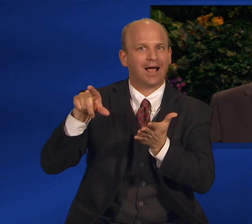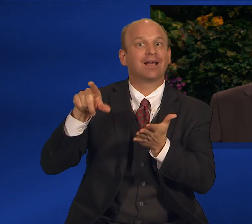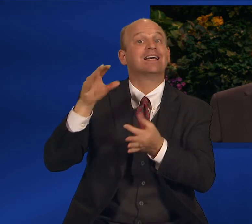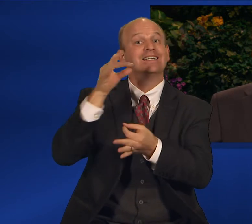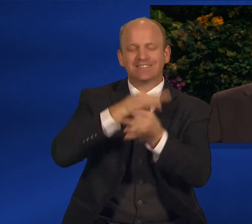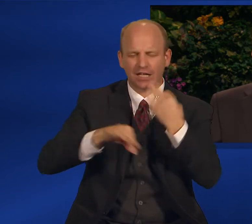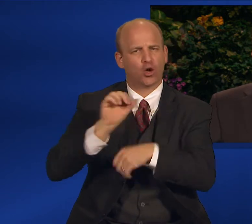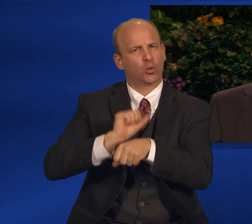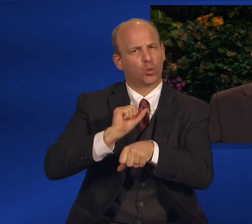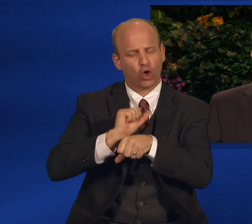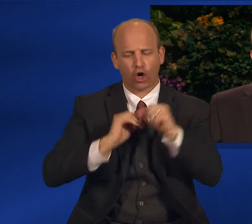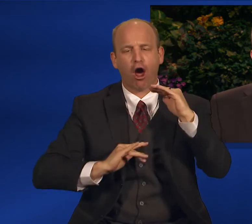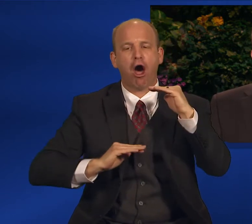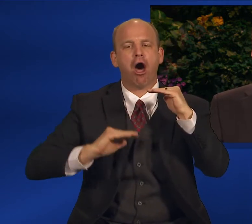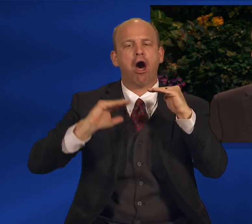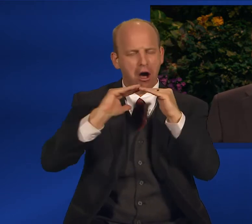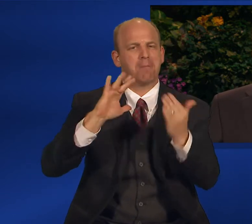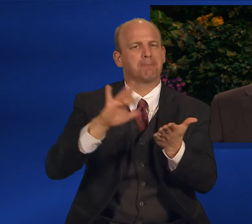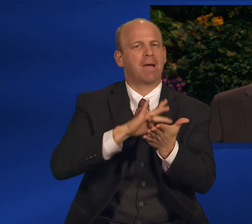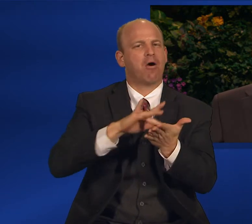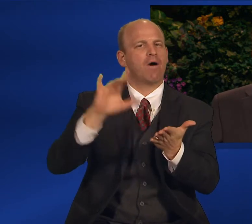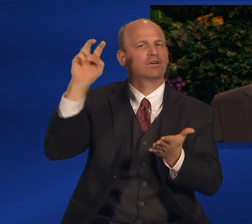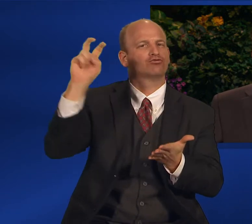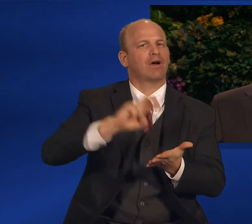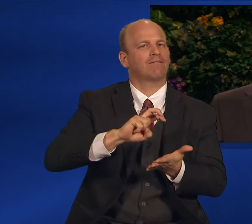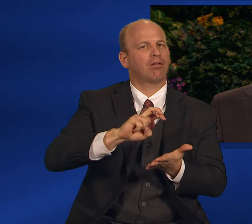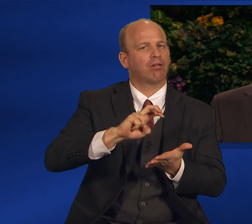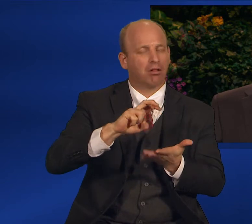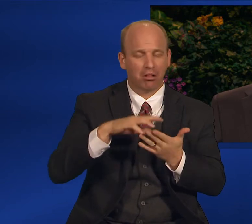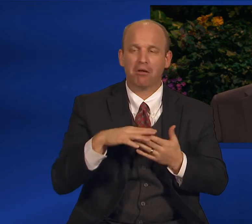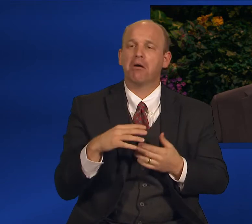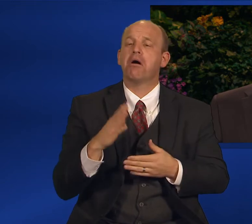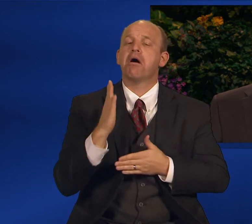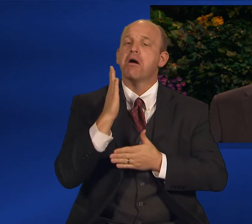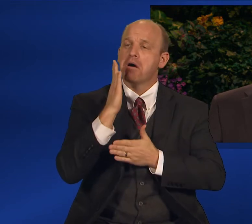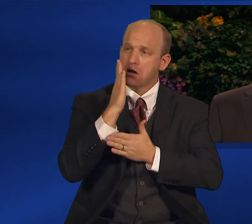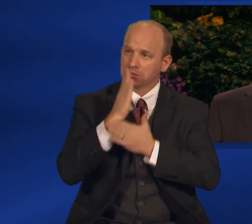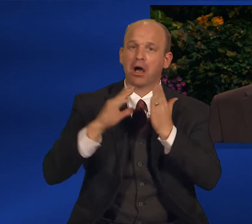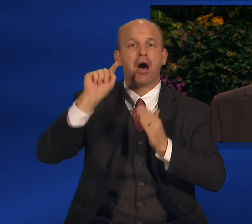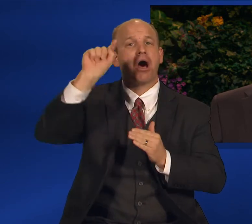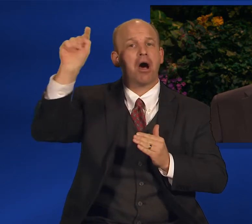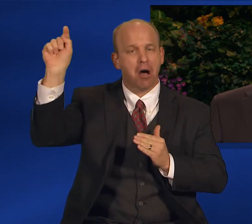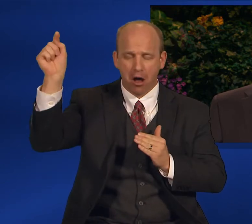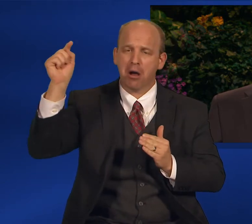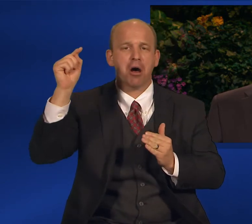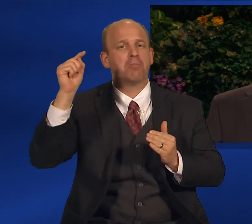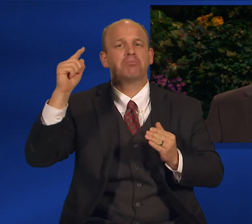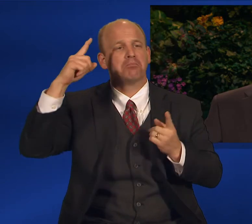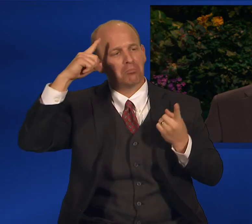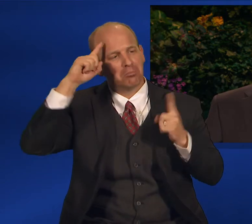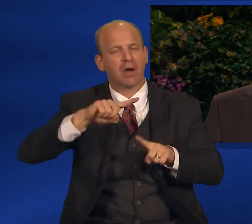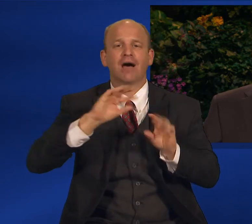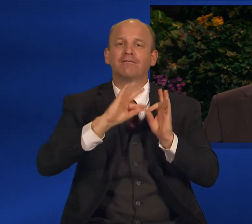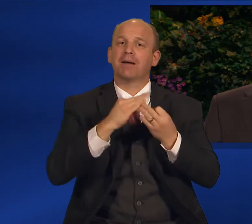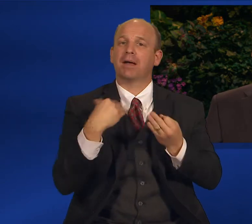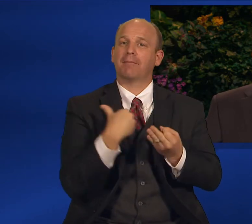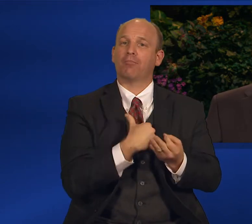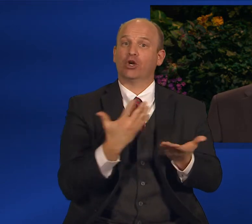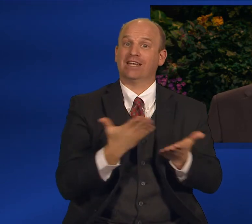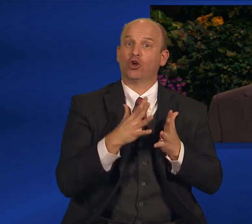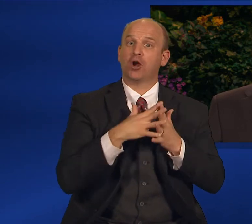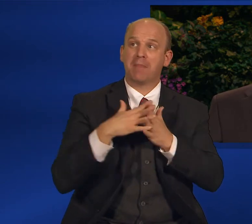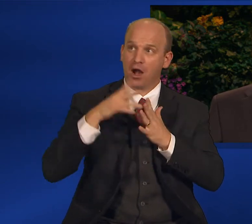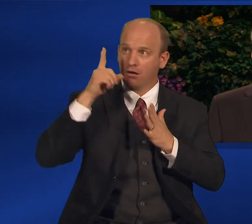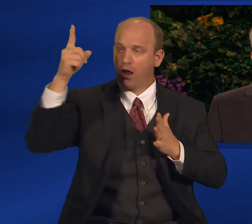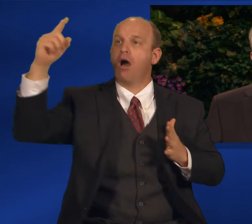passage. Others came with the promise that family members already in America would pay their fare upon arrival. But if